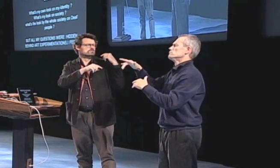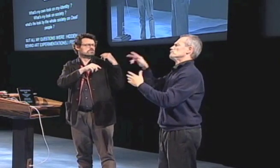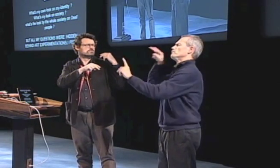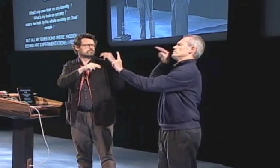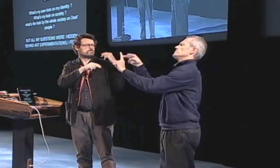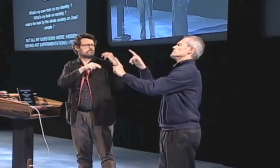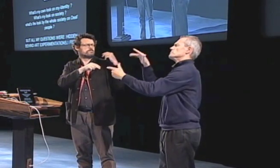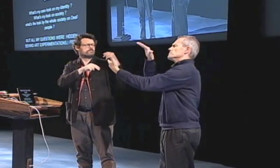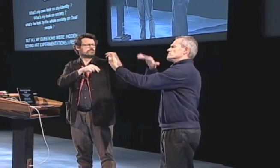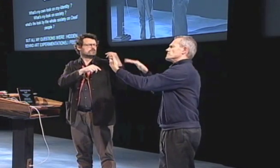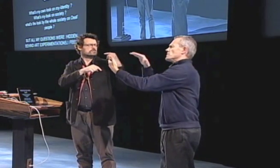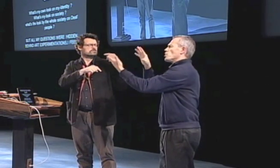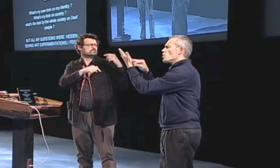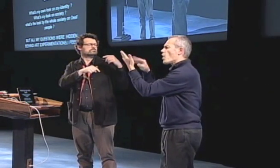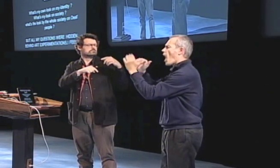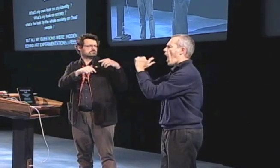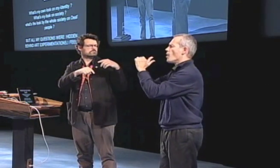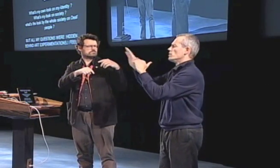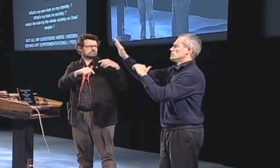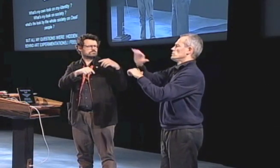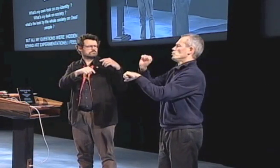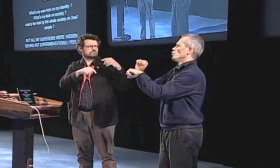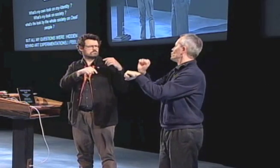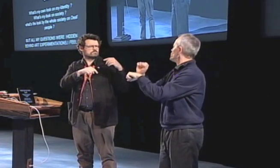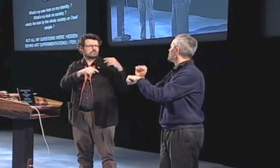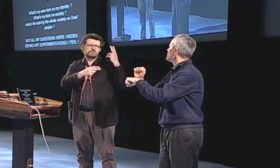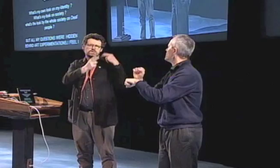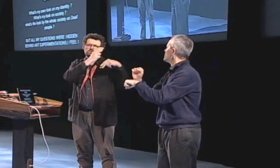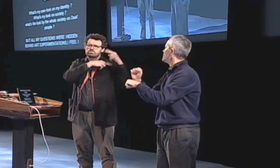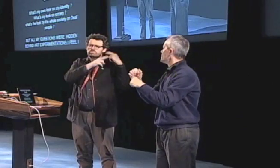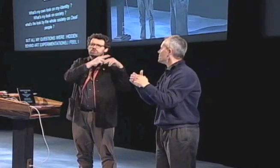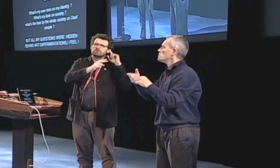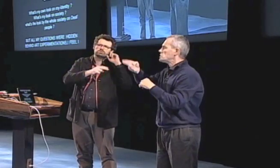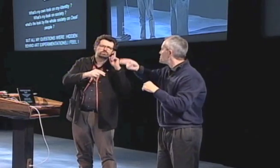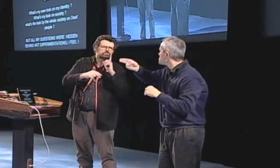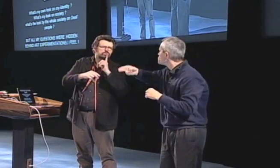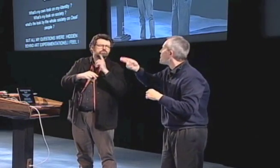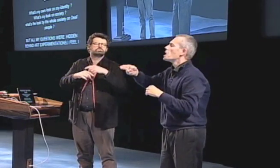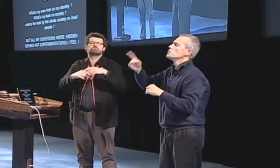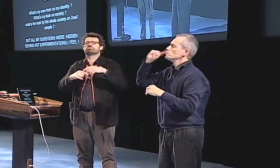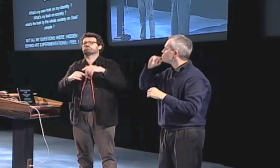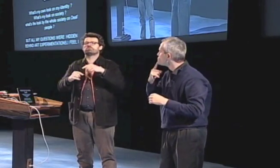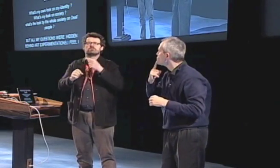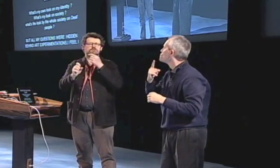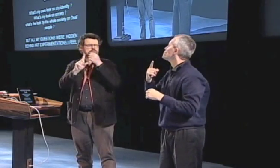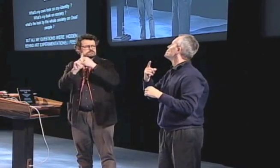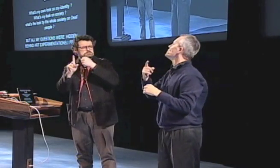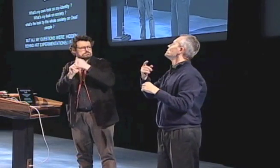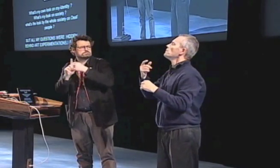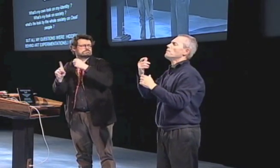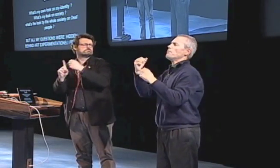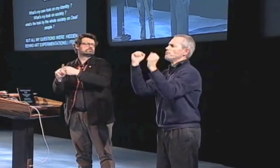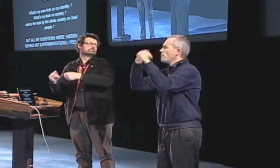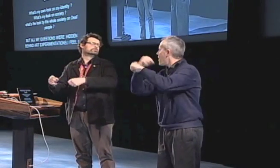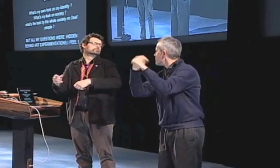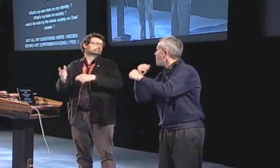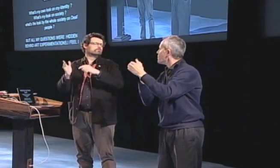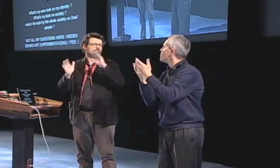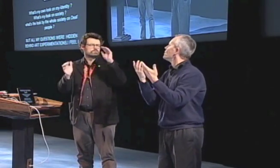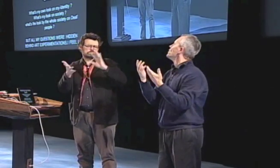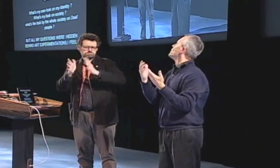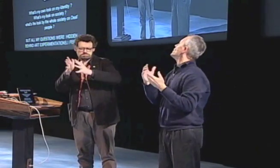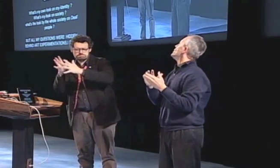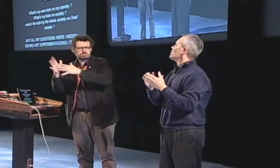The community at large studies art and thinks of it in a different way. They know